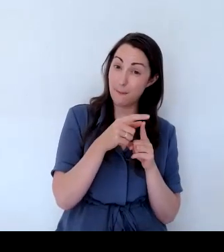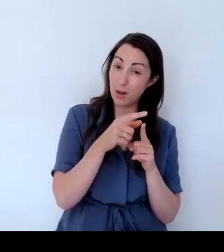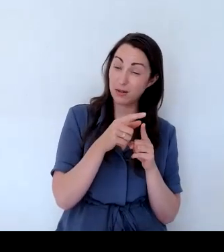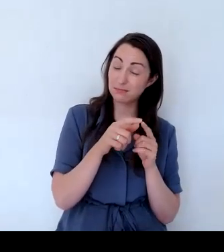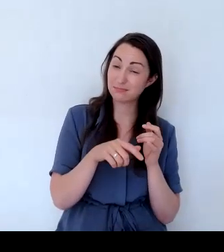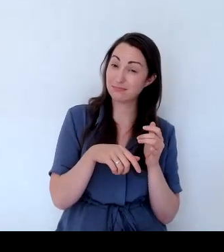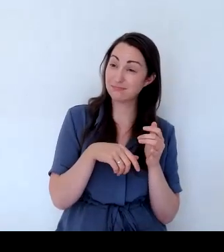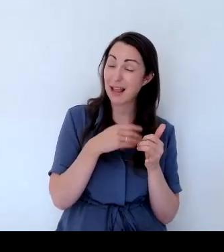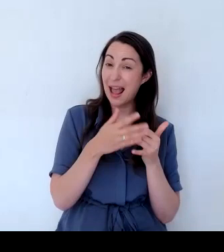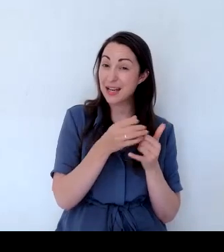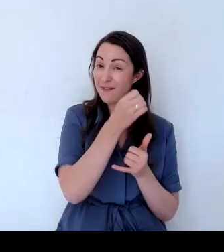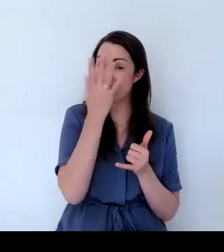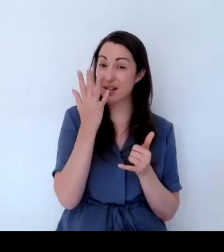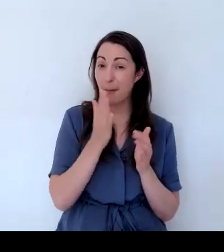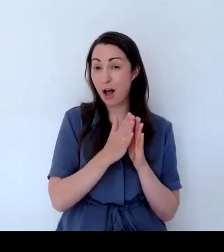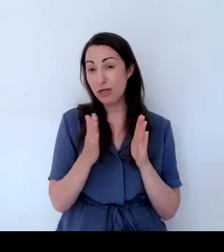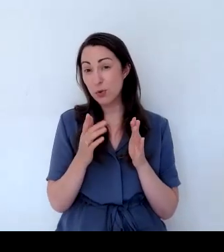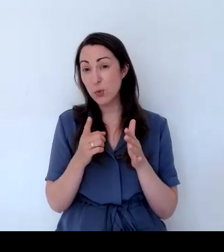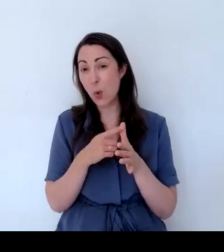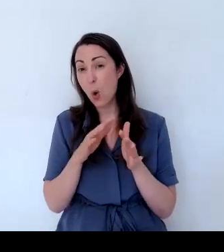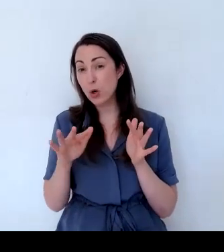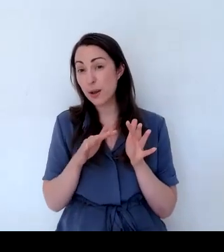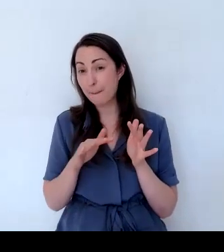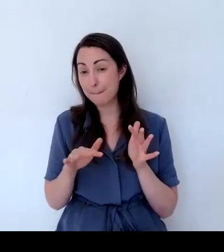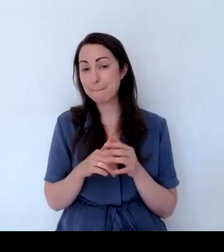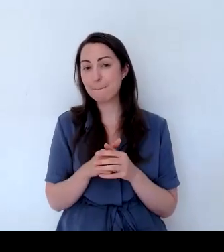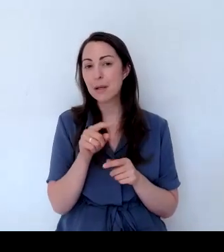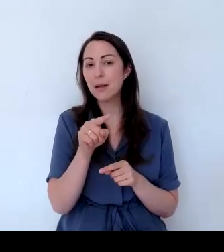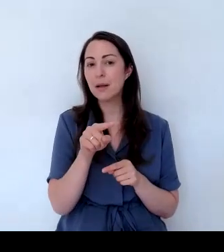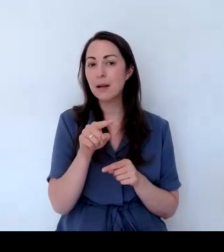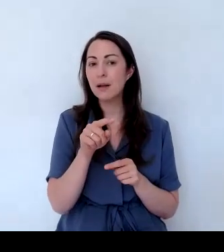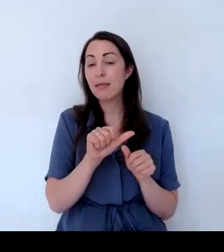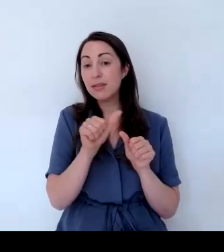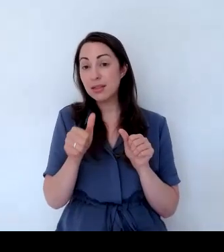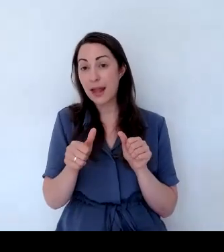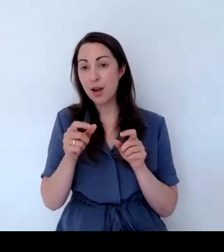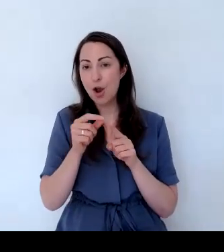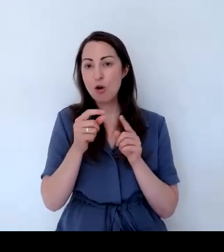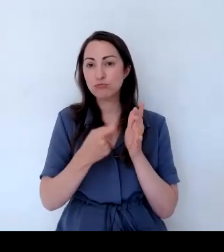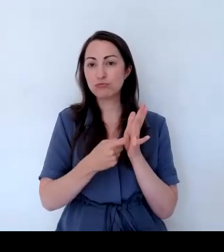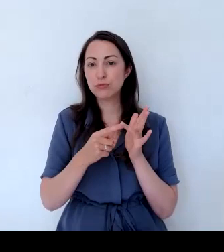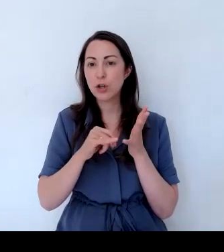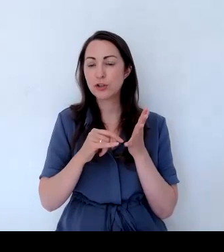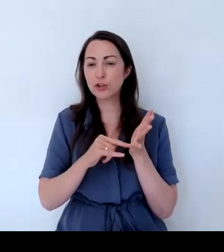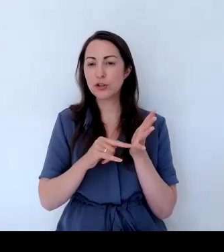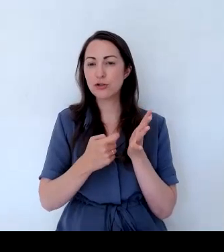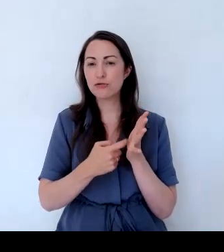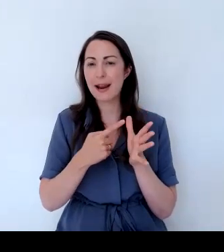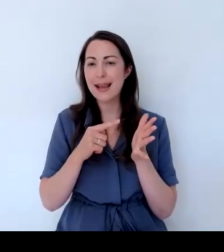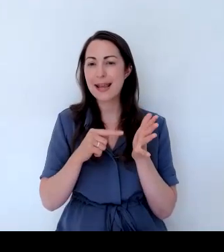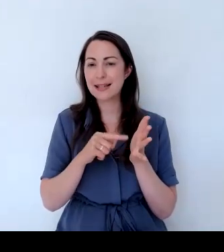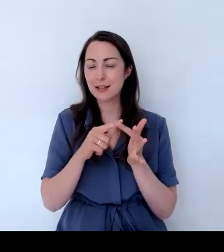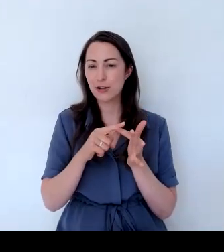into autumn. Prostrate rosemary, which has a life lying flat kind of habit,